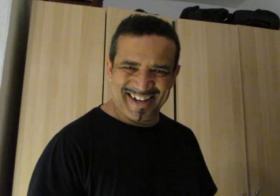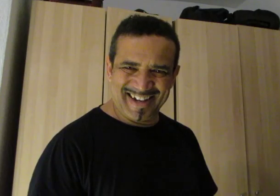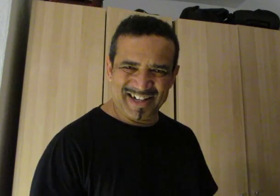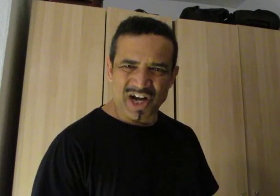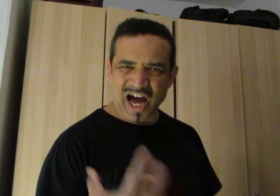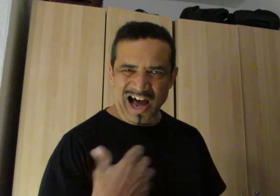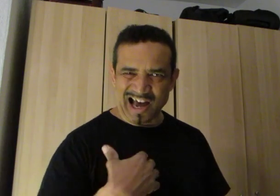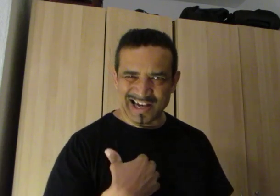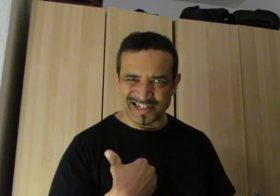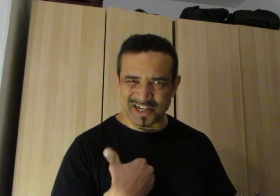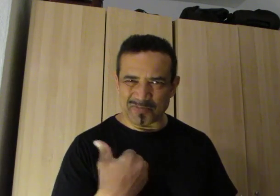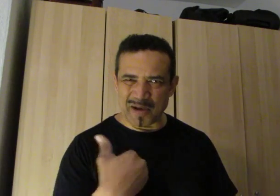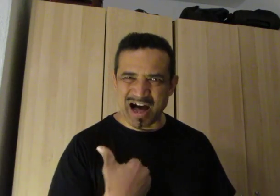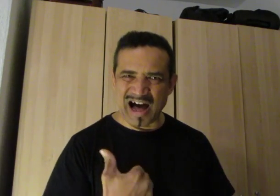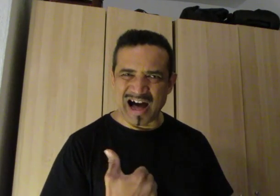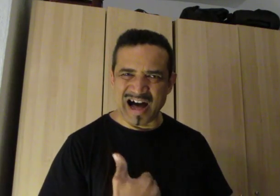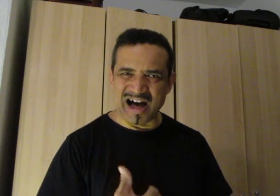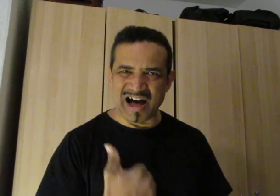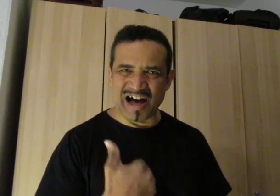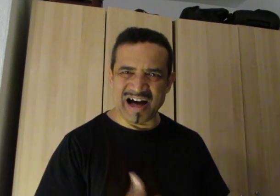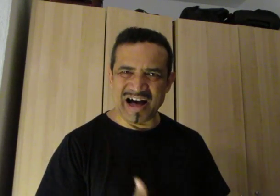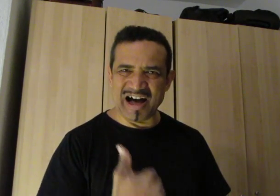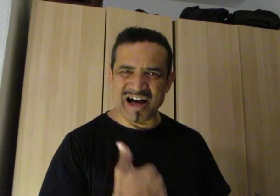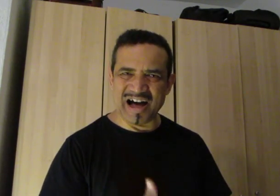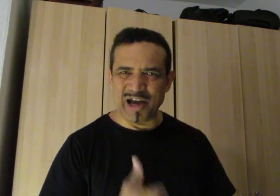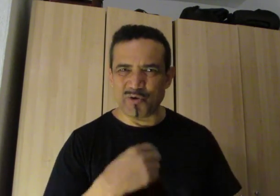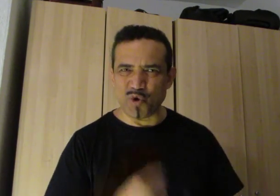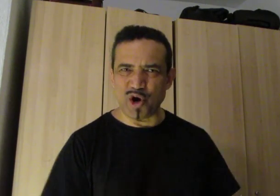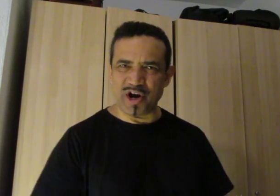I did it my way